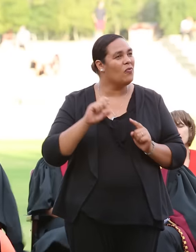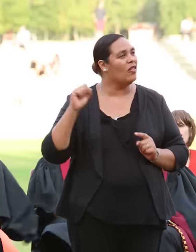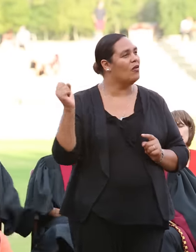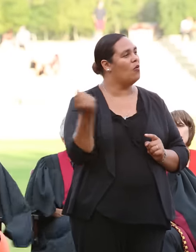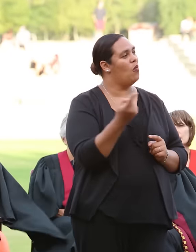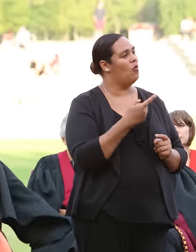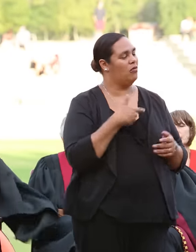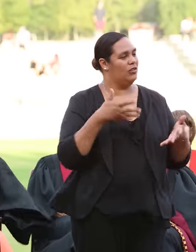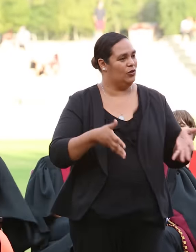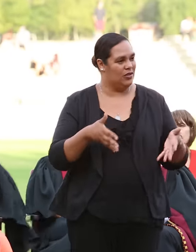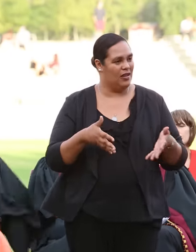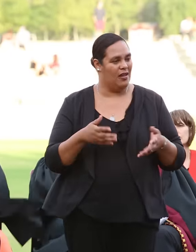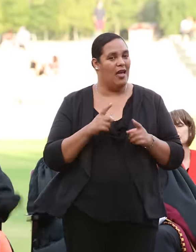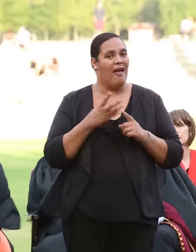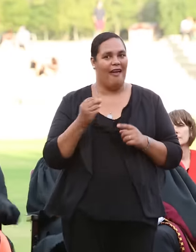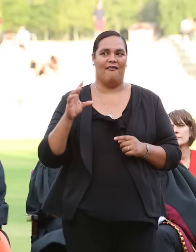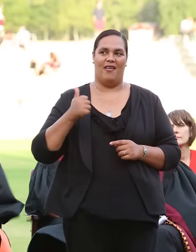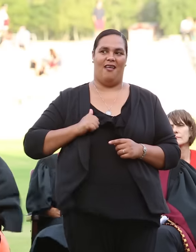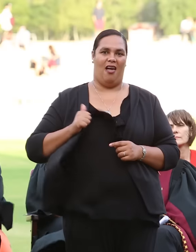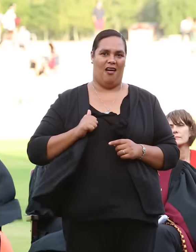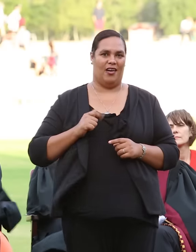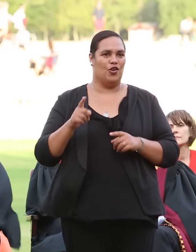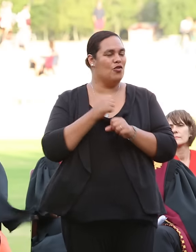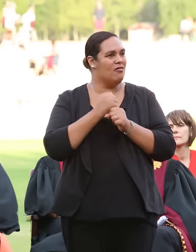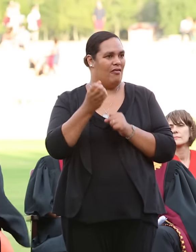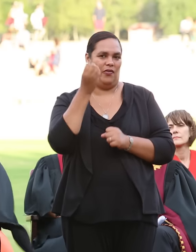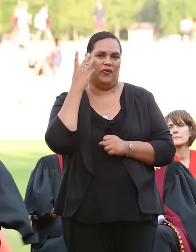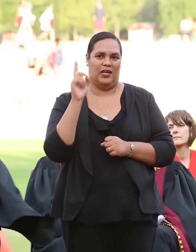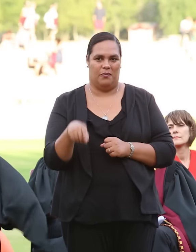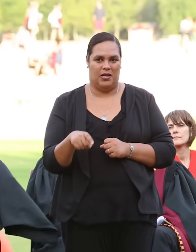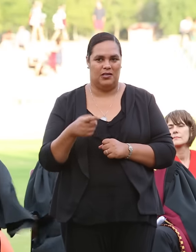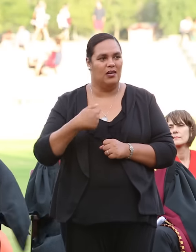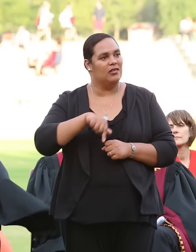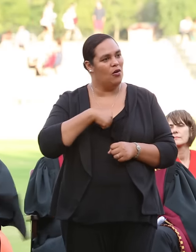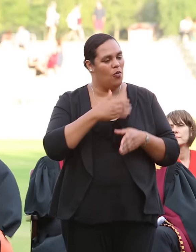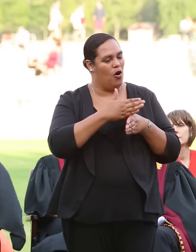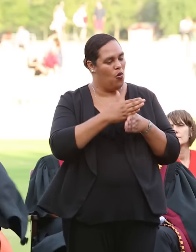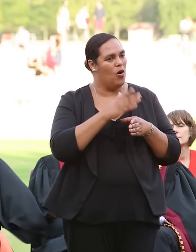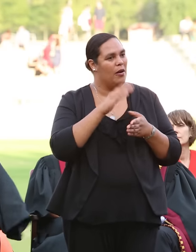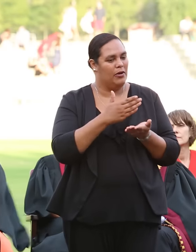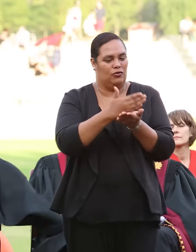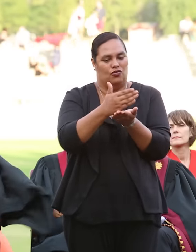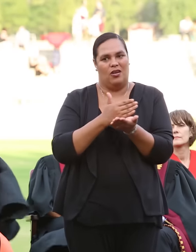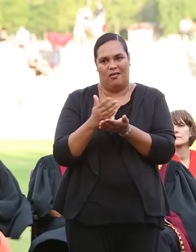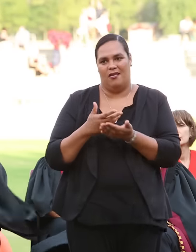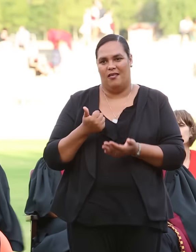here today have fortune on our side we should never forget that it is our job to share that fortune.